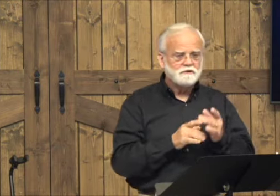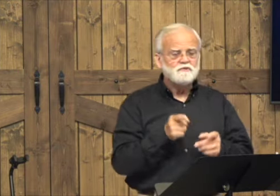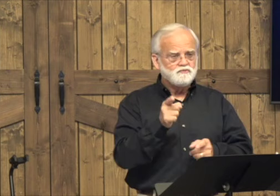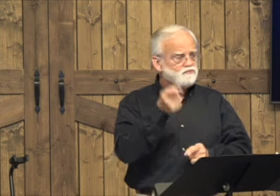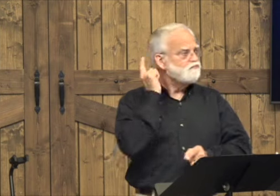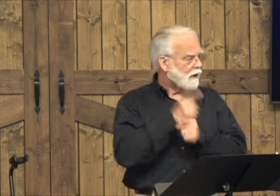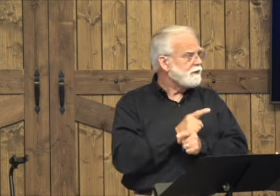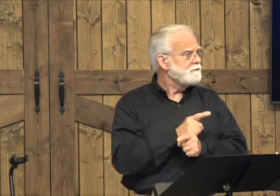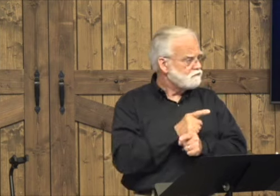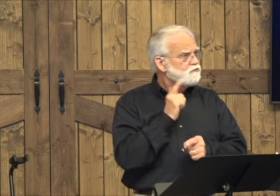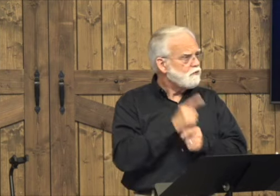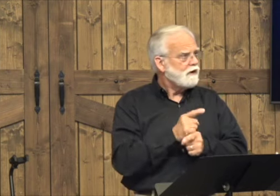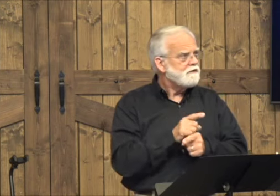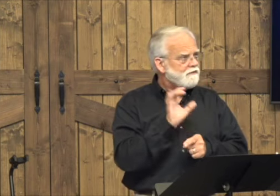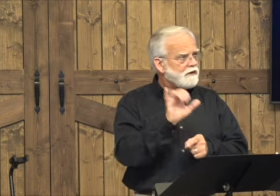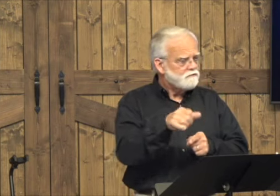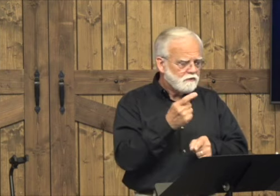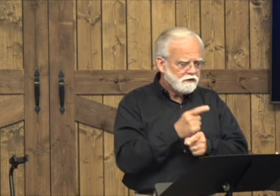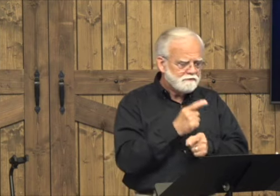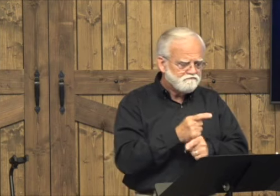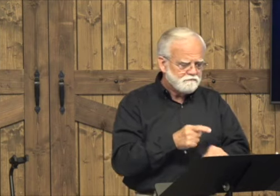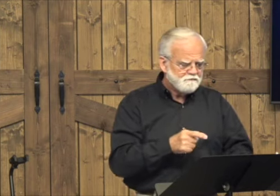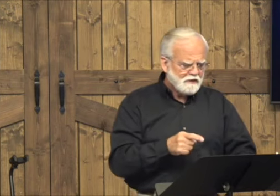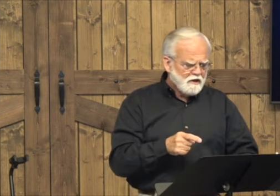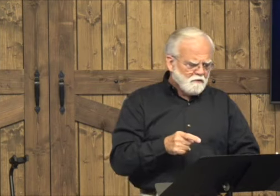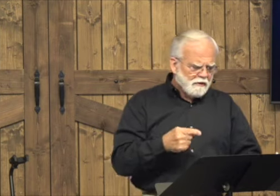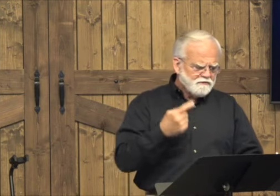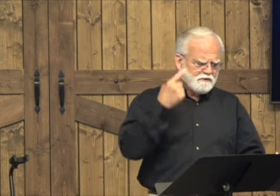500 would be more grateful. Jesus said, you're right.